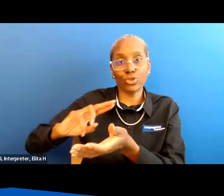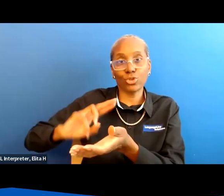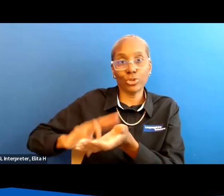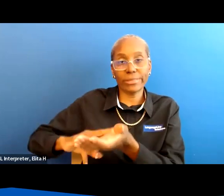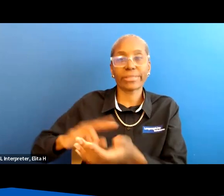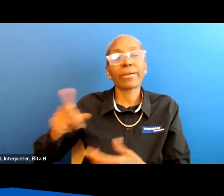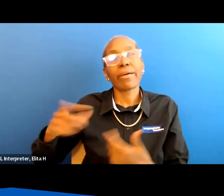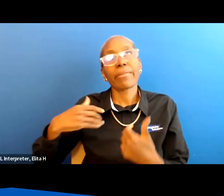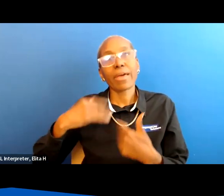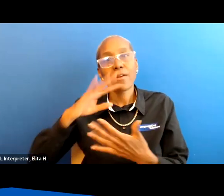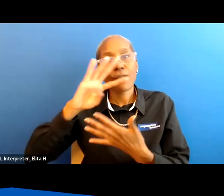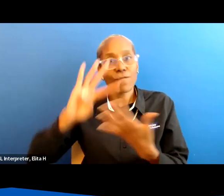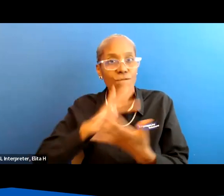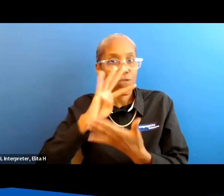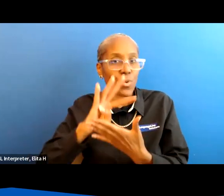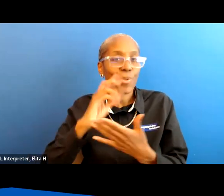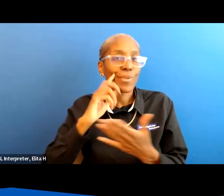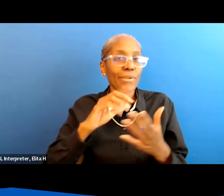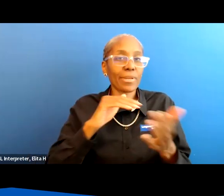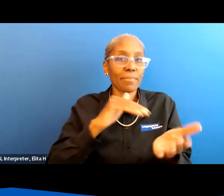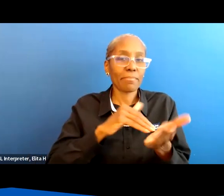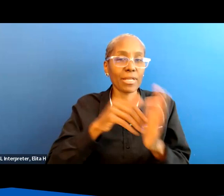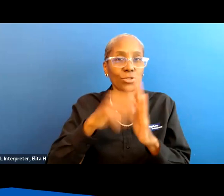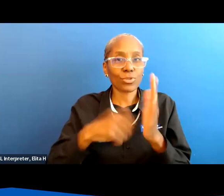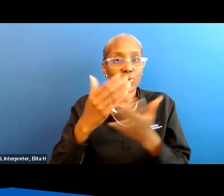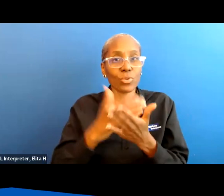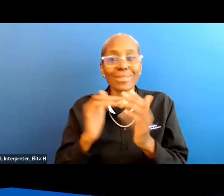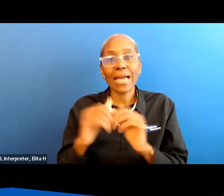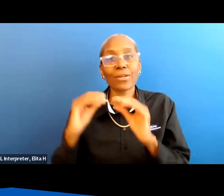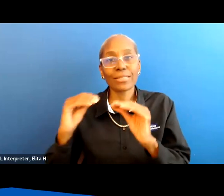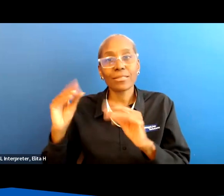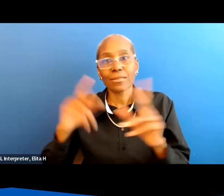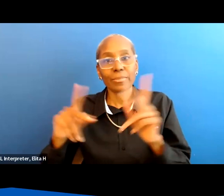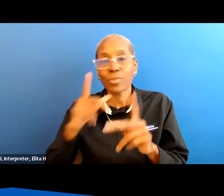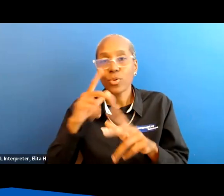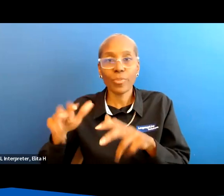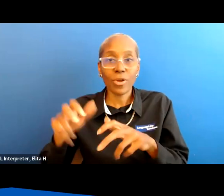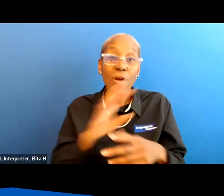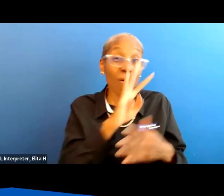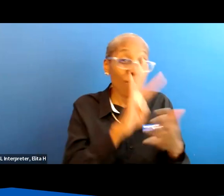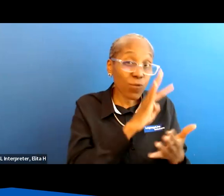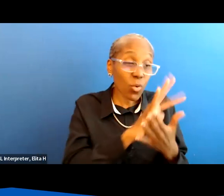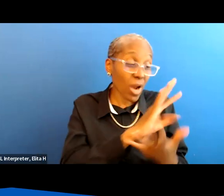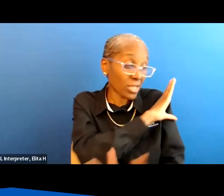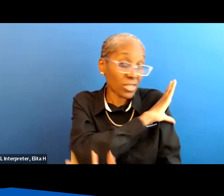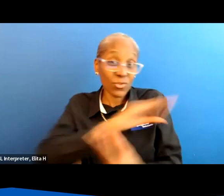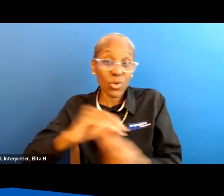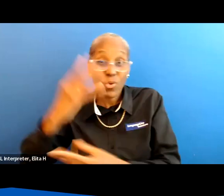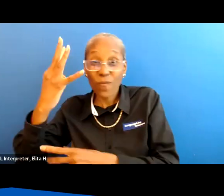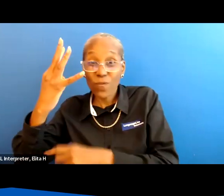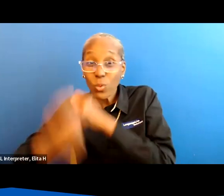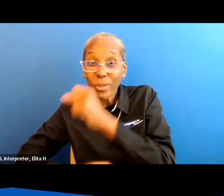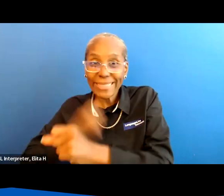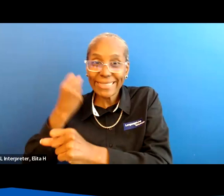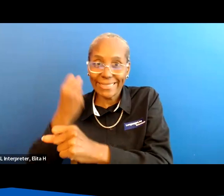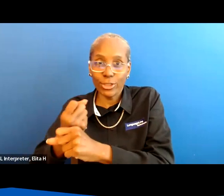in the med surge course on how to take care of people with paralysis now that's four hours out of a four-year curriculum